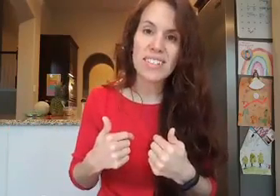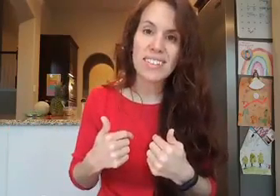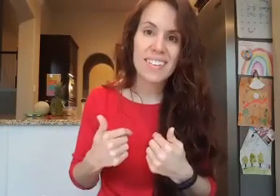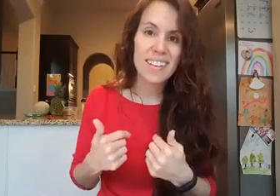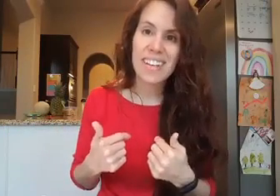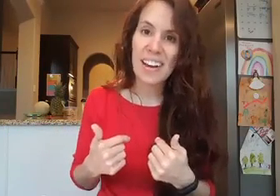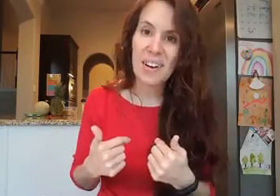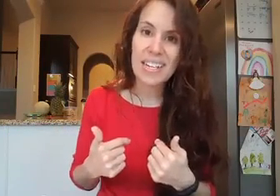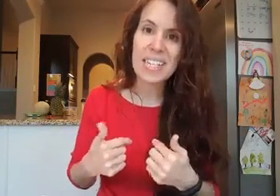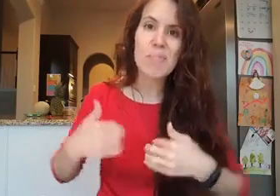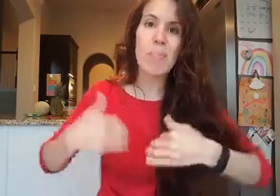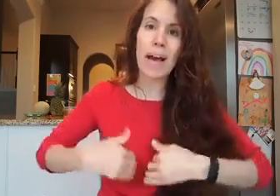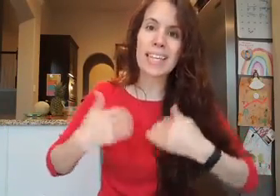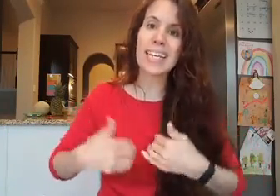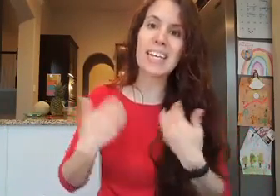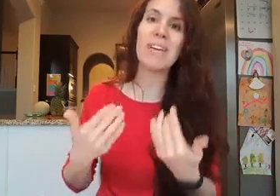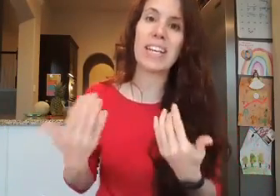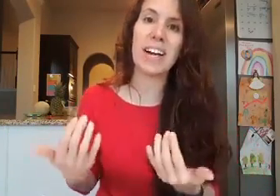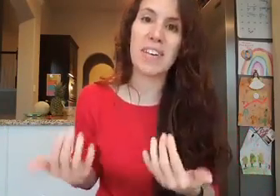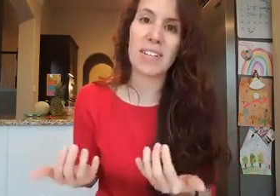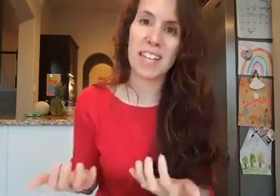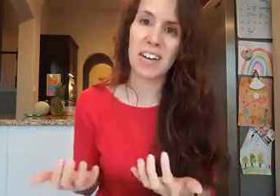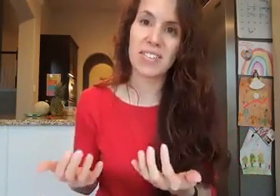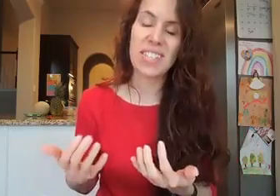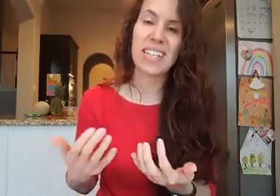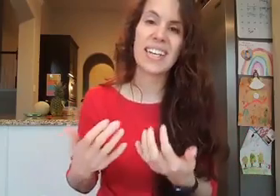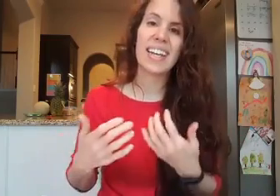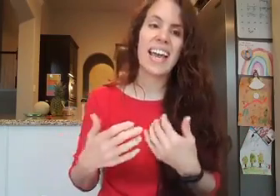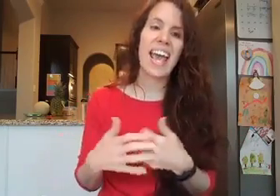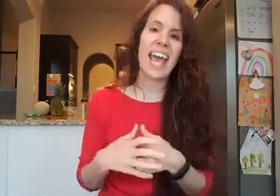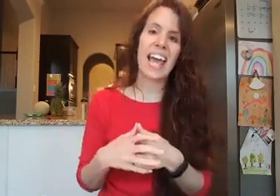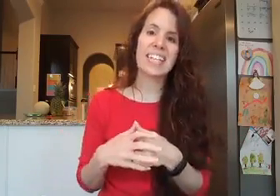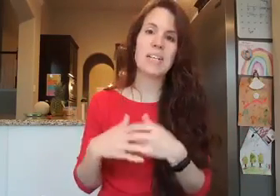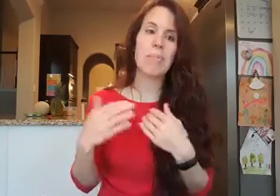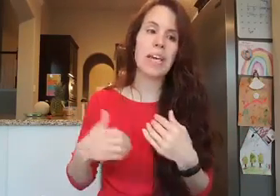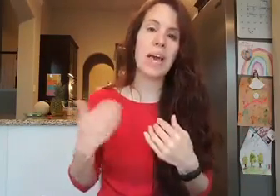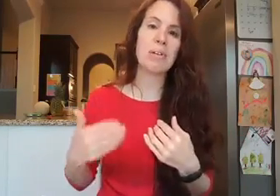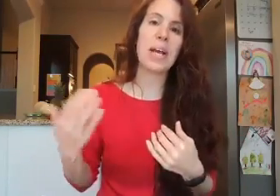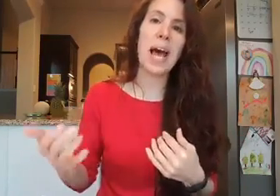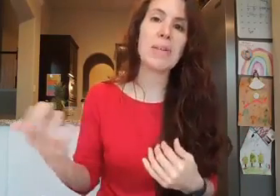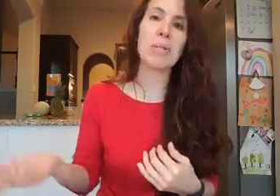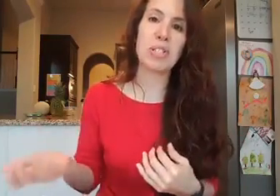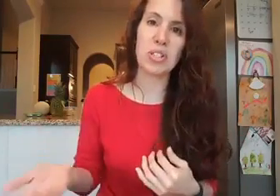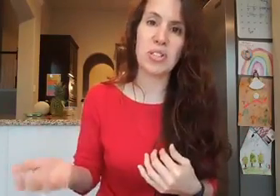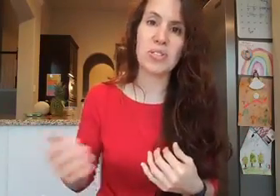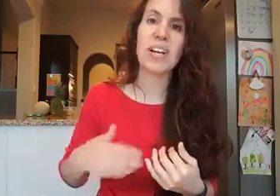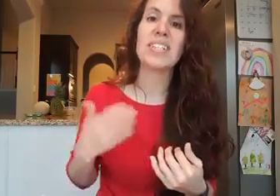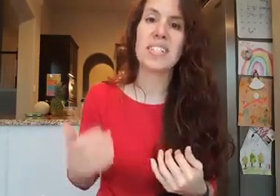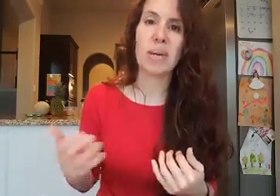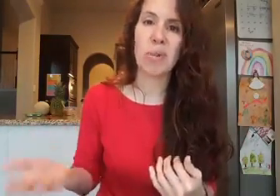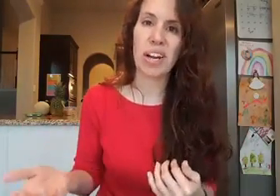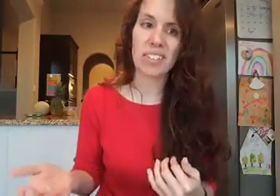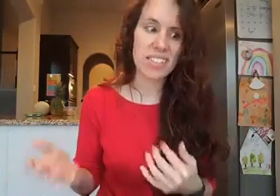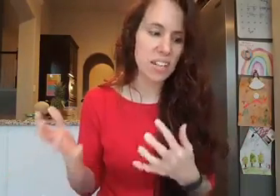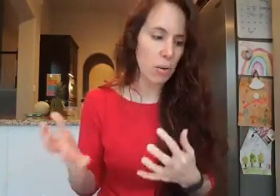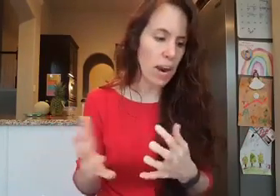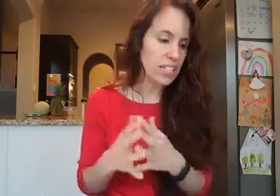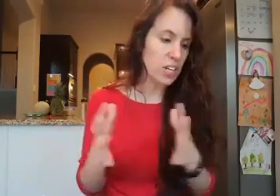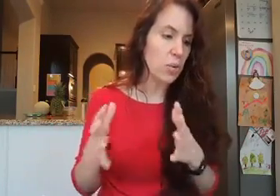Isn't that crazy? By the giving of ourselves and being held accountable to someone else. All right. So